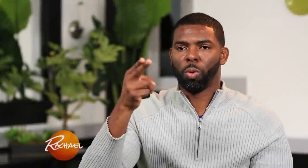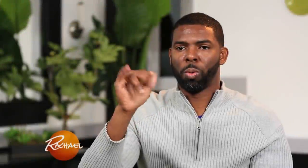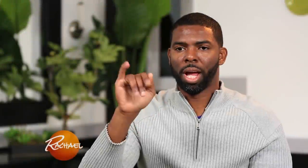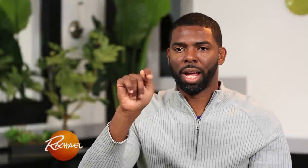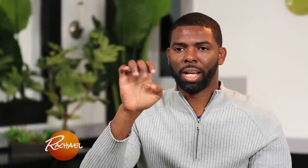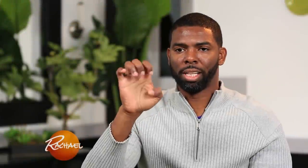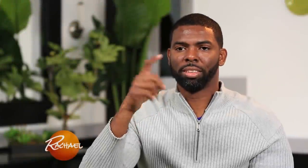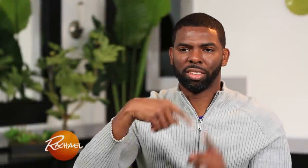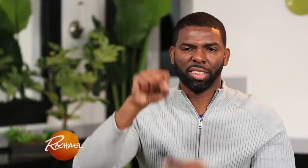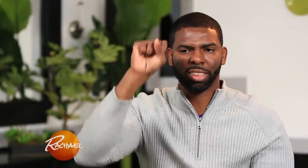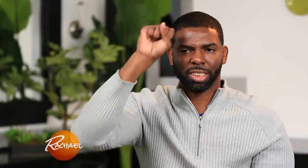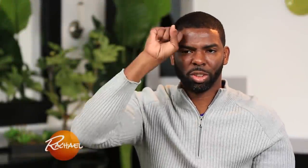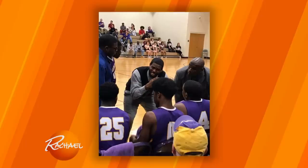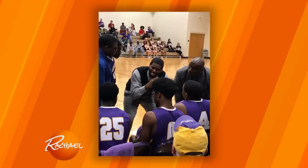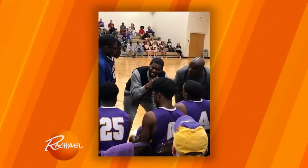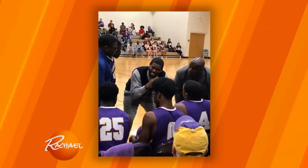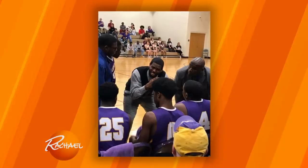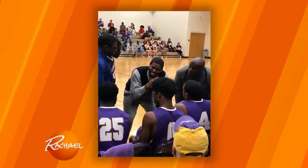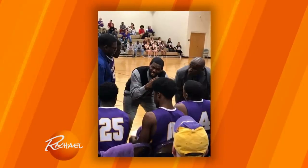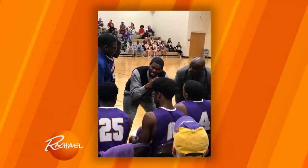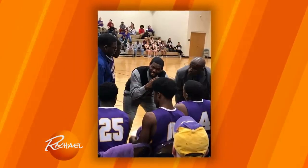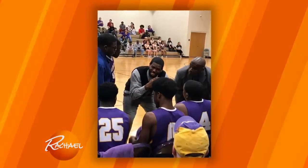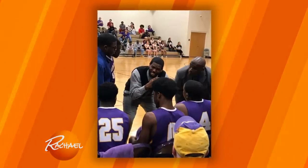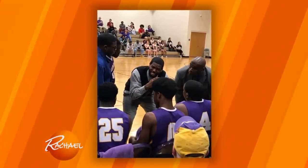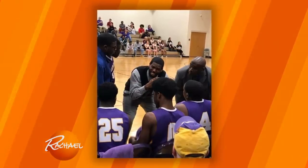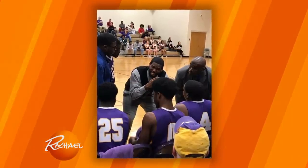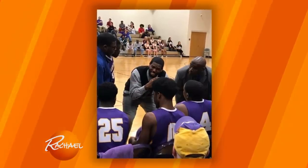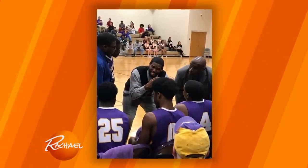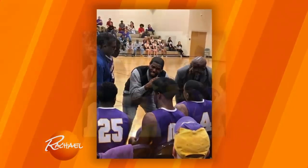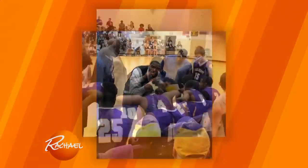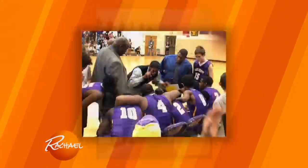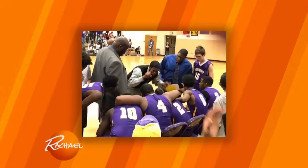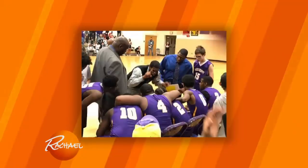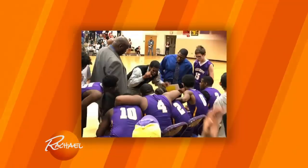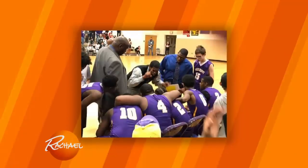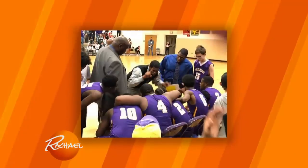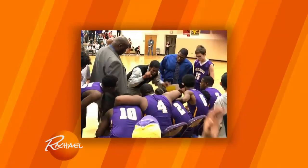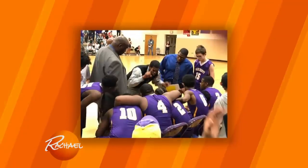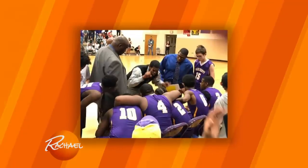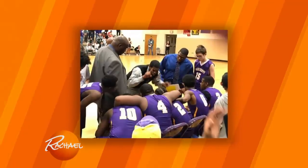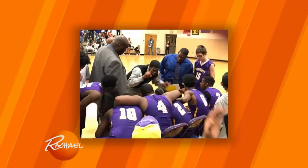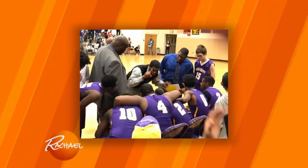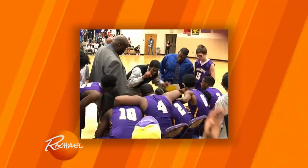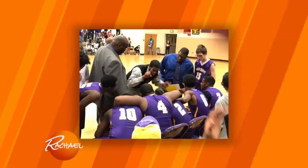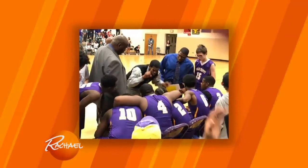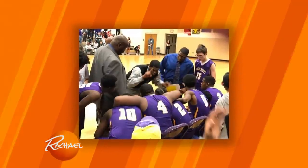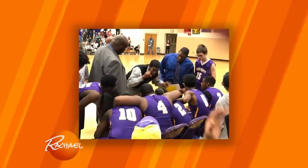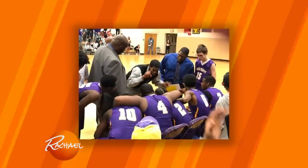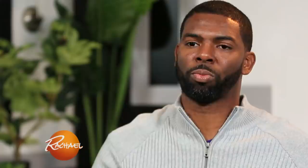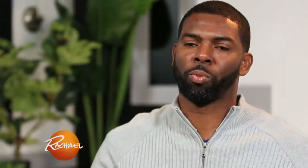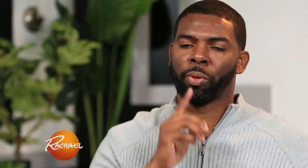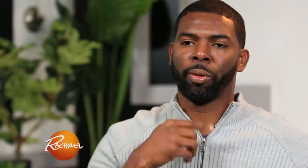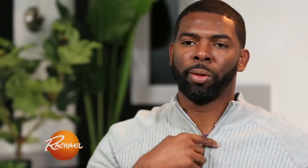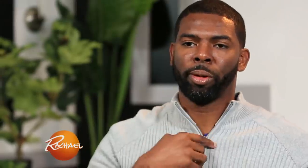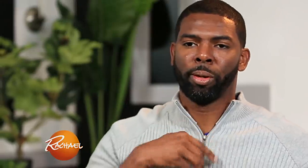I'm Siku White. I'm the head coach for the boys basketball team at the Mississippi School for the Deaf.